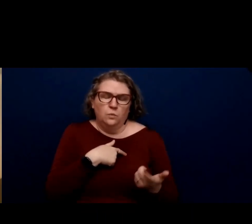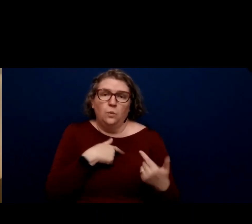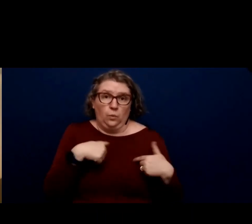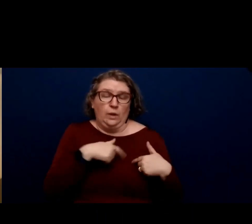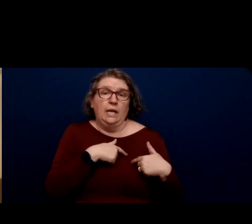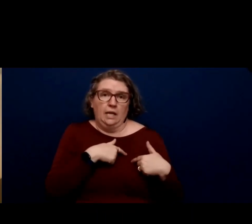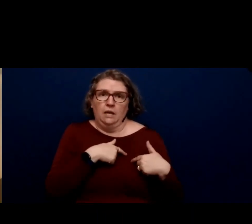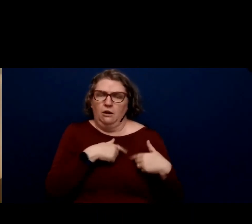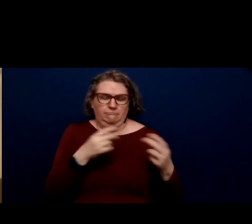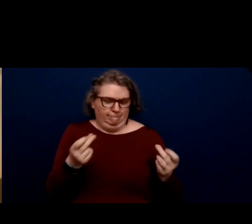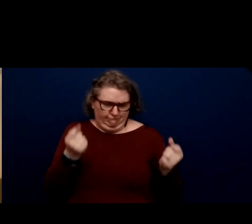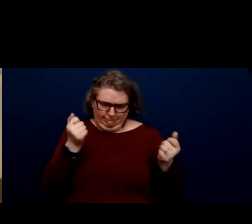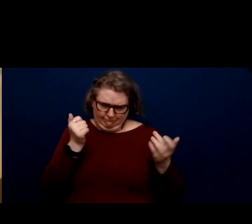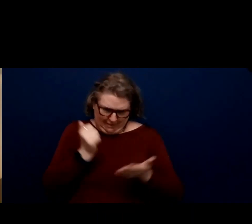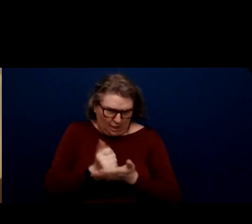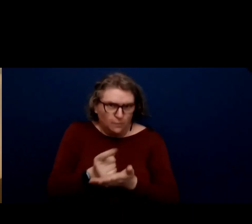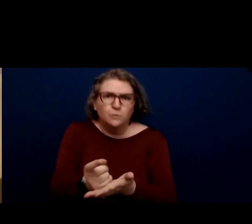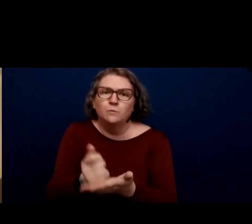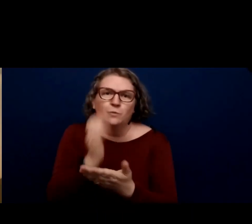help is on the way.